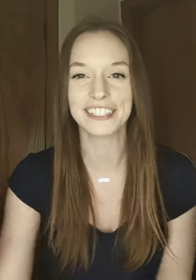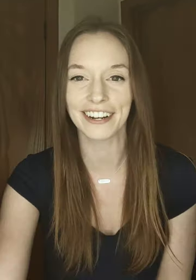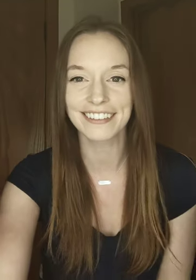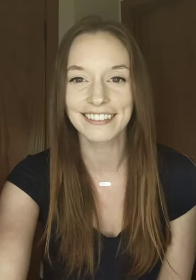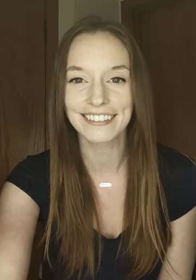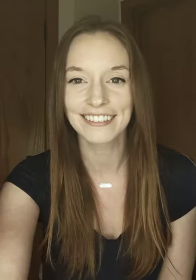to reach out you